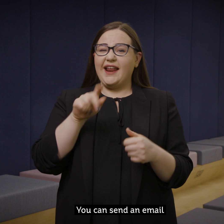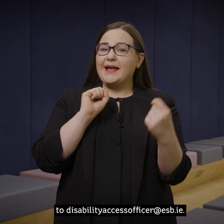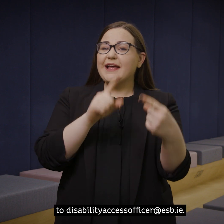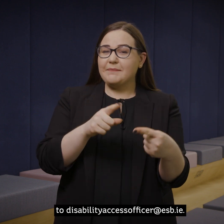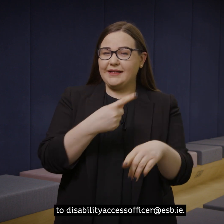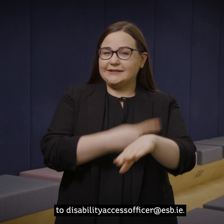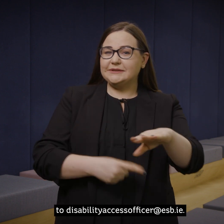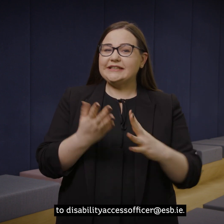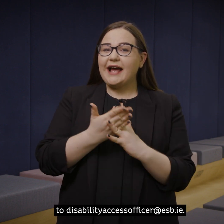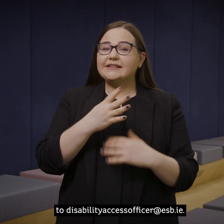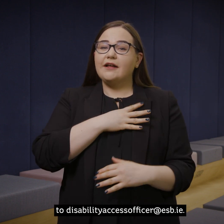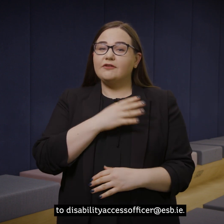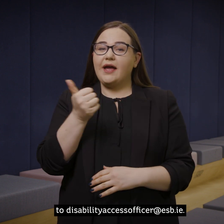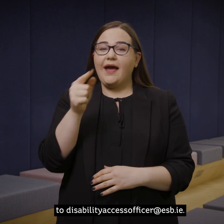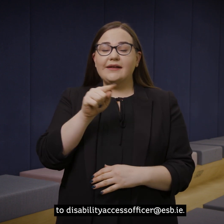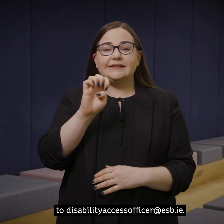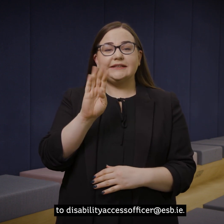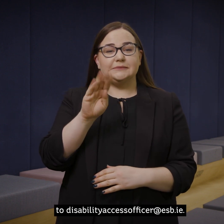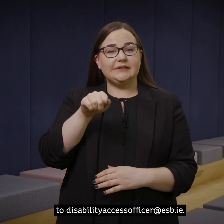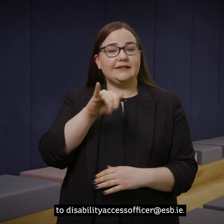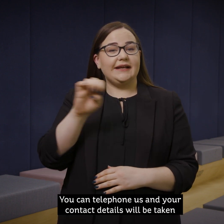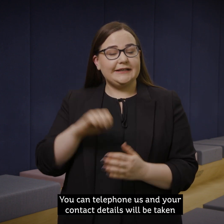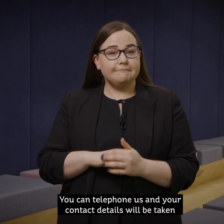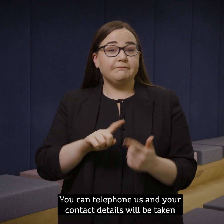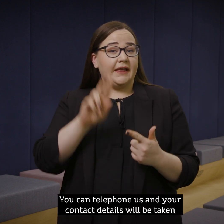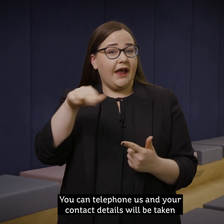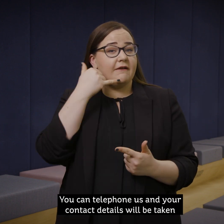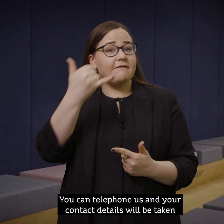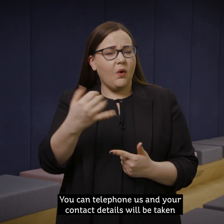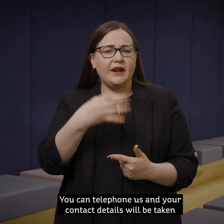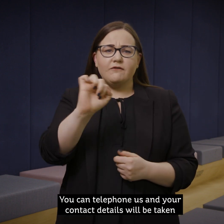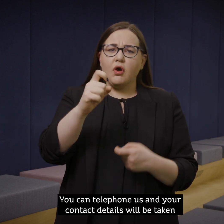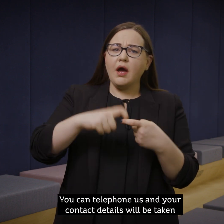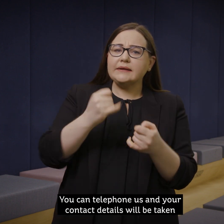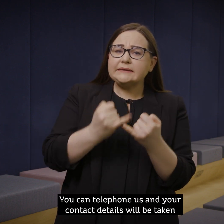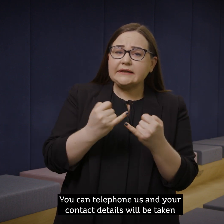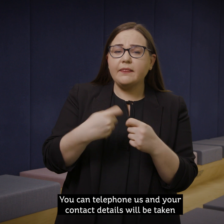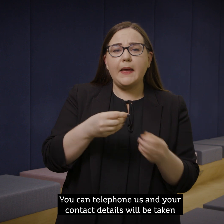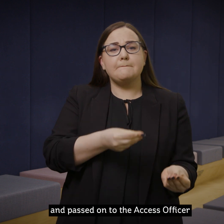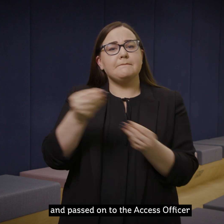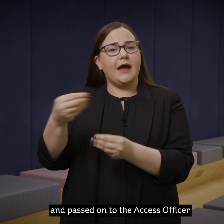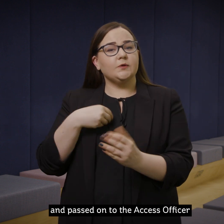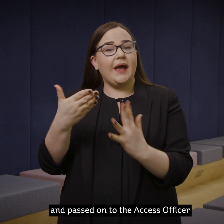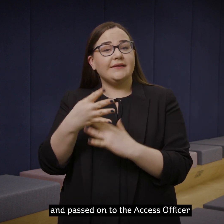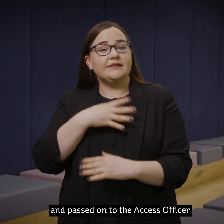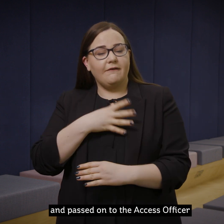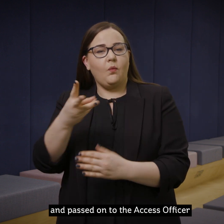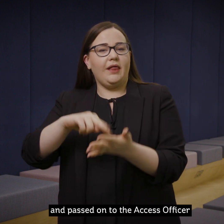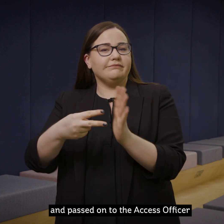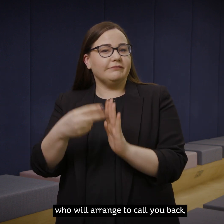to disabilityaccesofficer at esb.ie. You can telephone us and your contact details will be taken and passed on to the Access Officer who